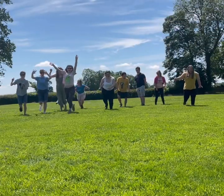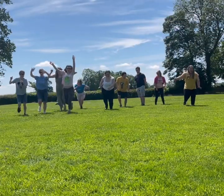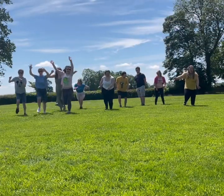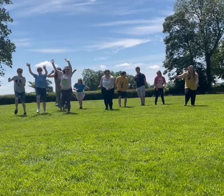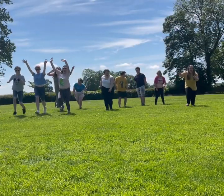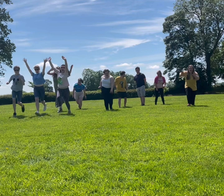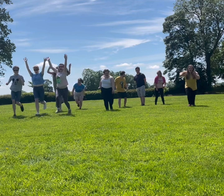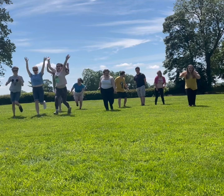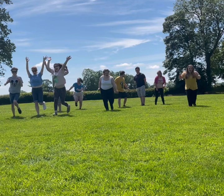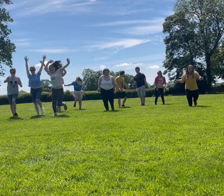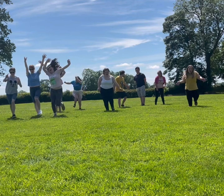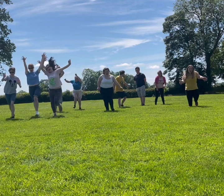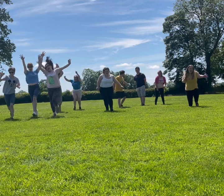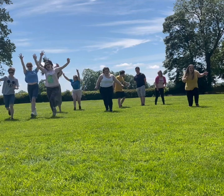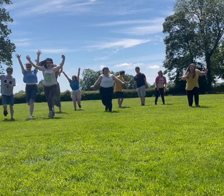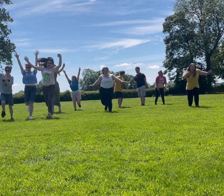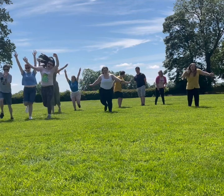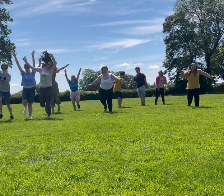why